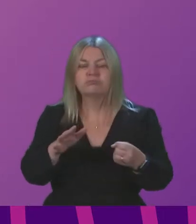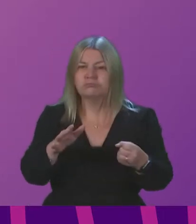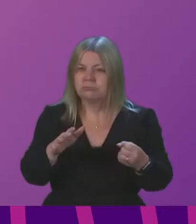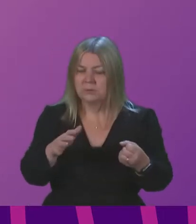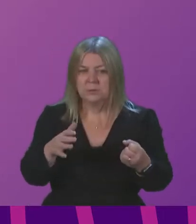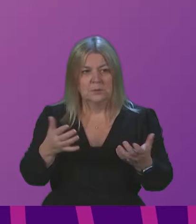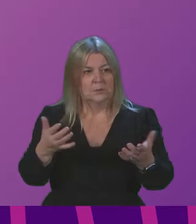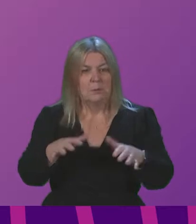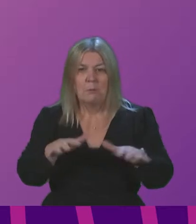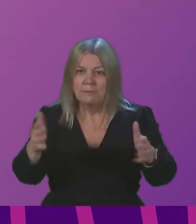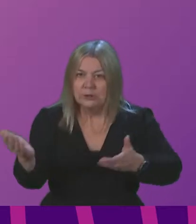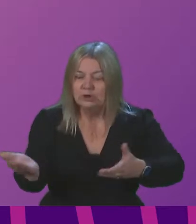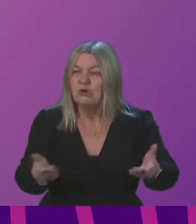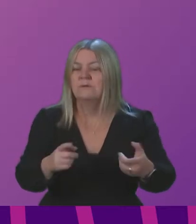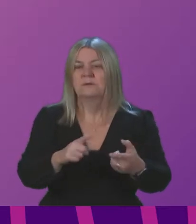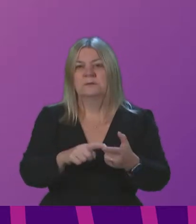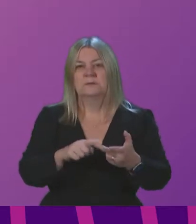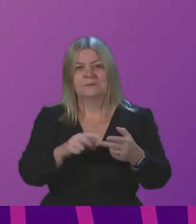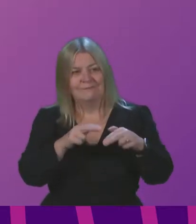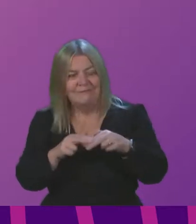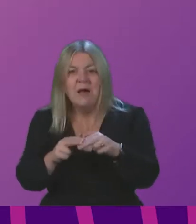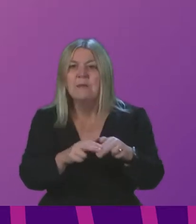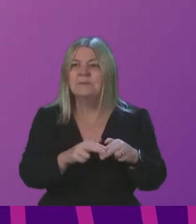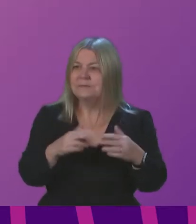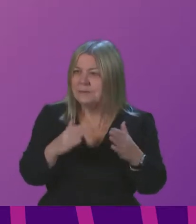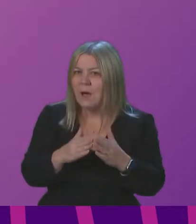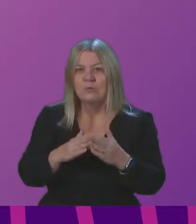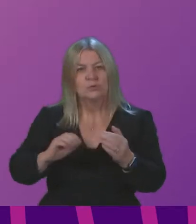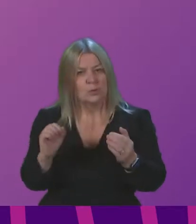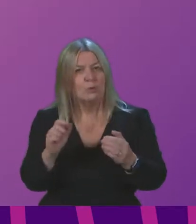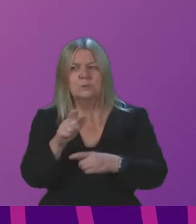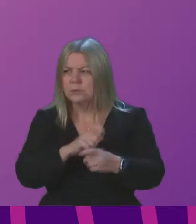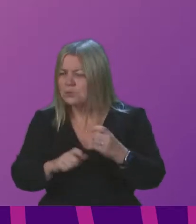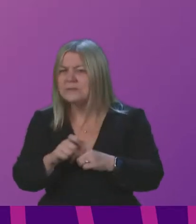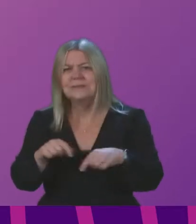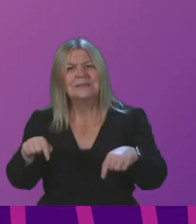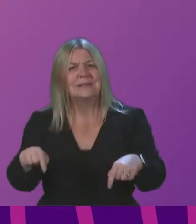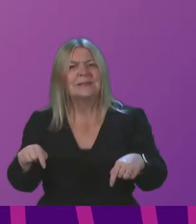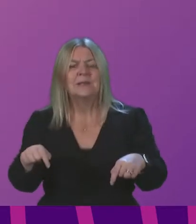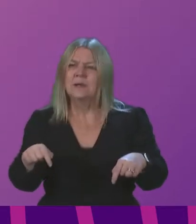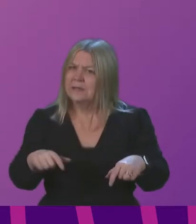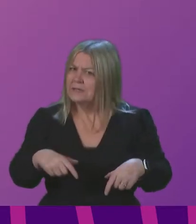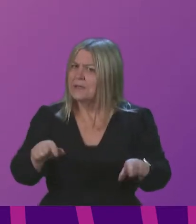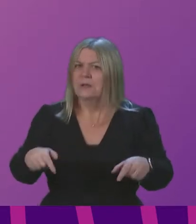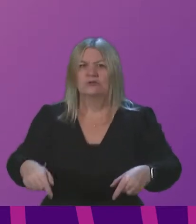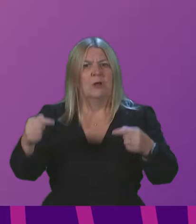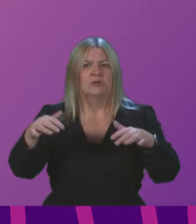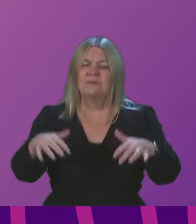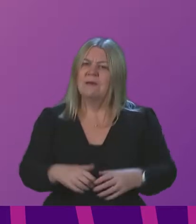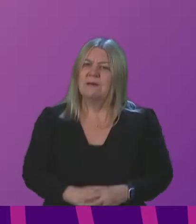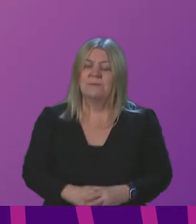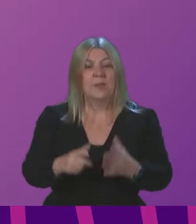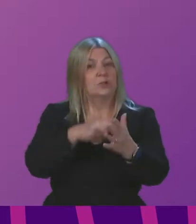services in our households and our communities that people are continuing to face I think Jackie Bailey was incredibly